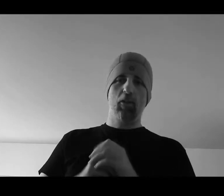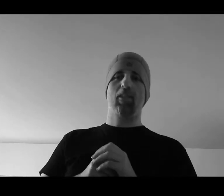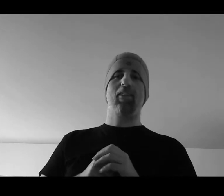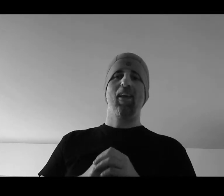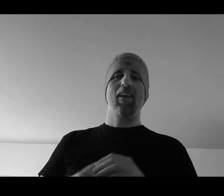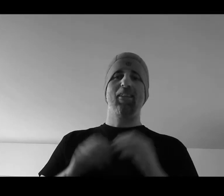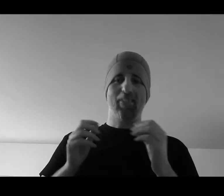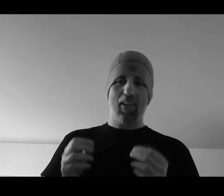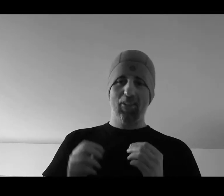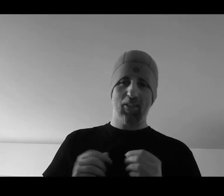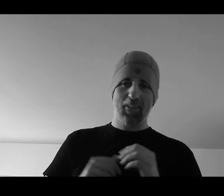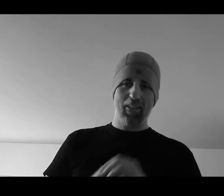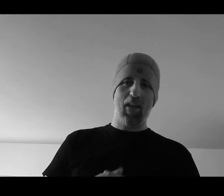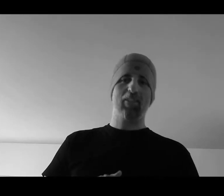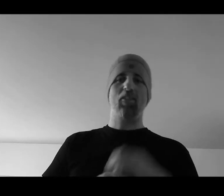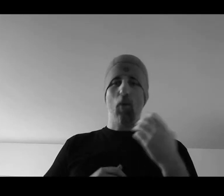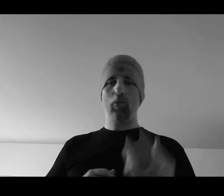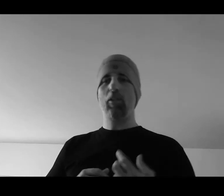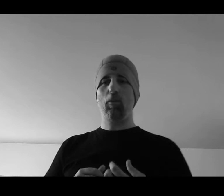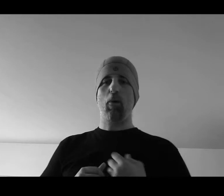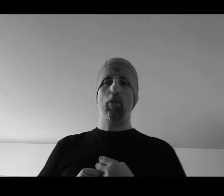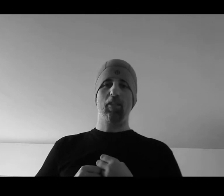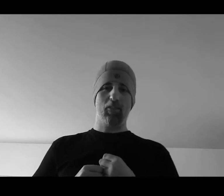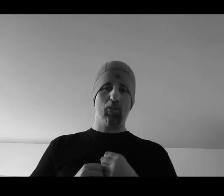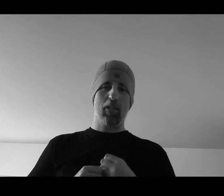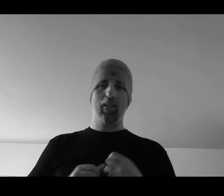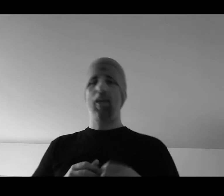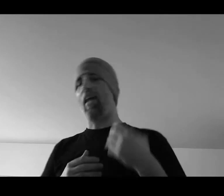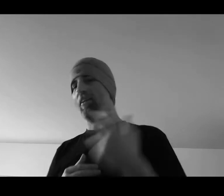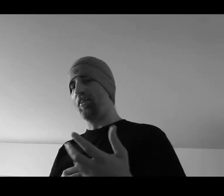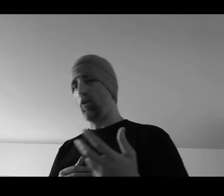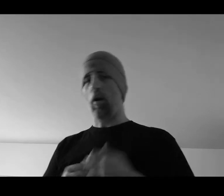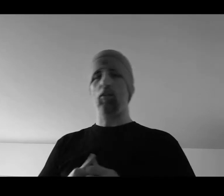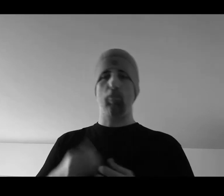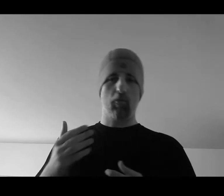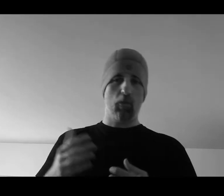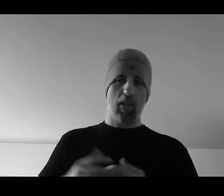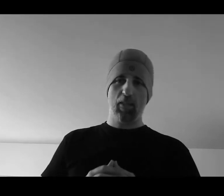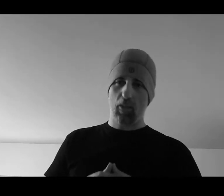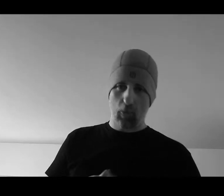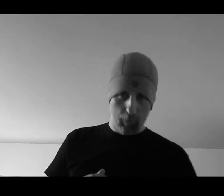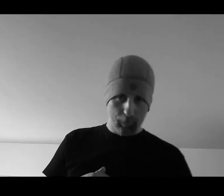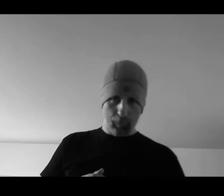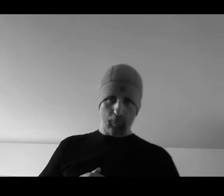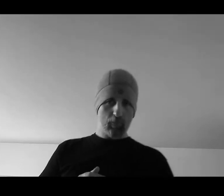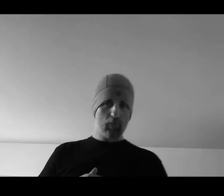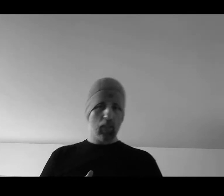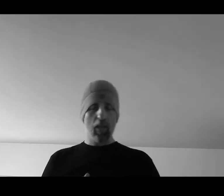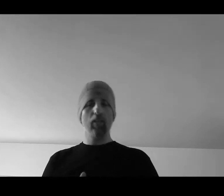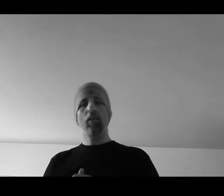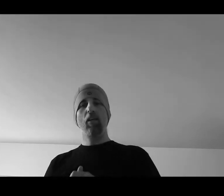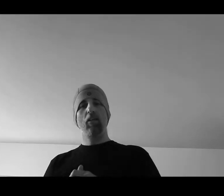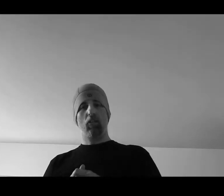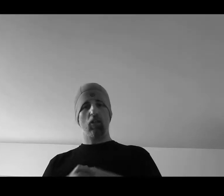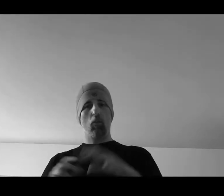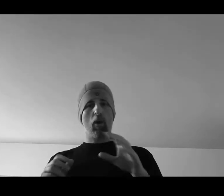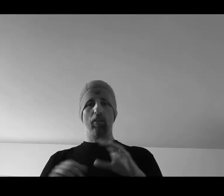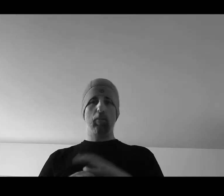intelligently, and that's knowing what your opponent is doing and landing your punch before they do. Okay, so you're to want to eliminate